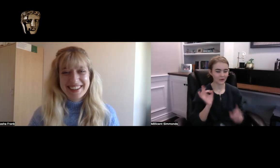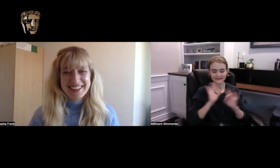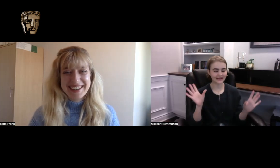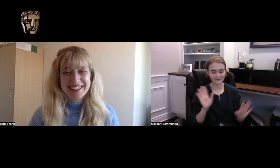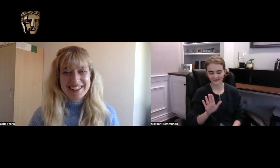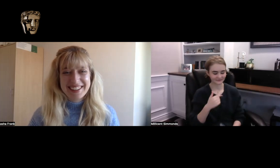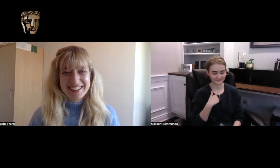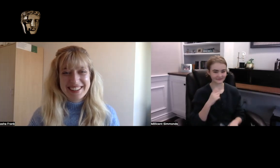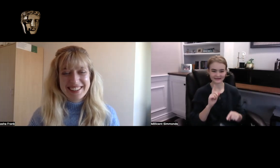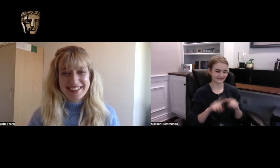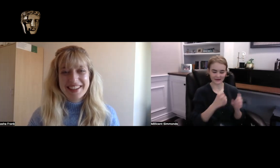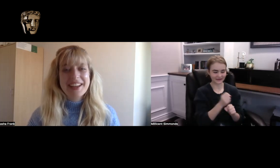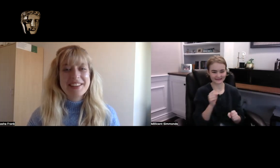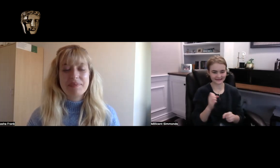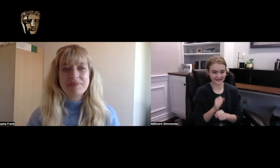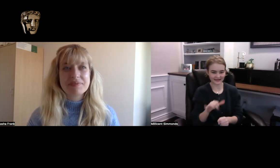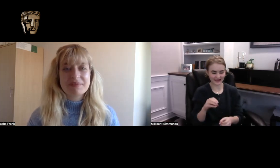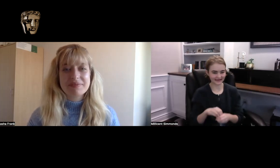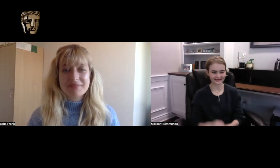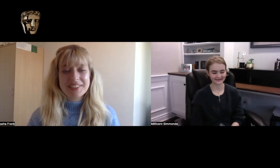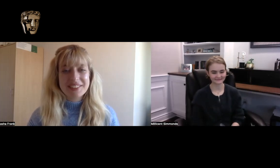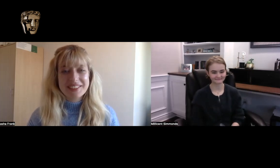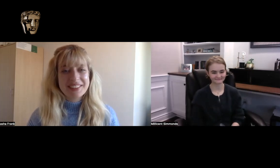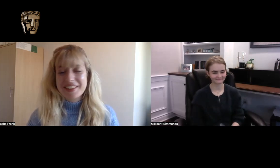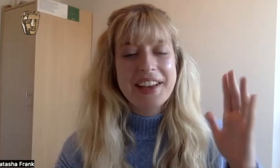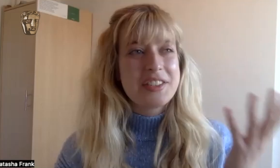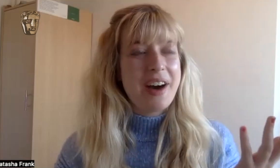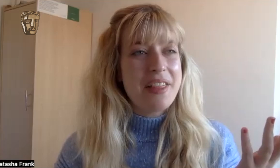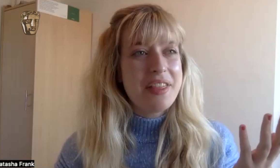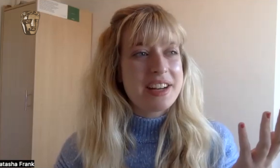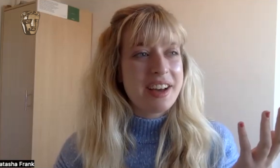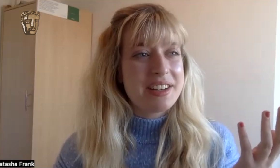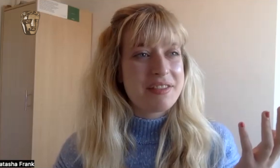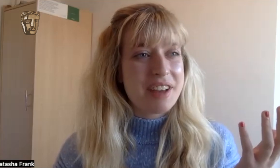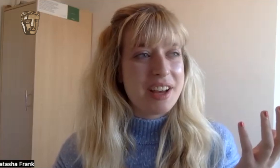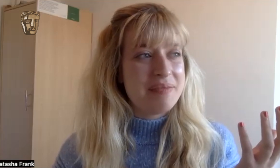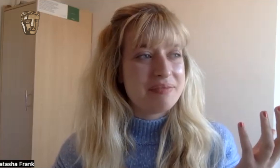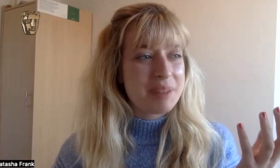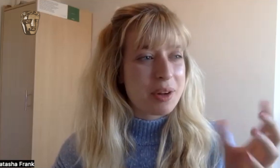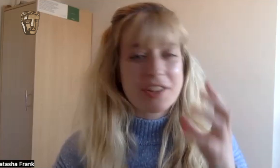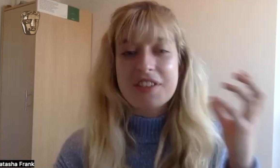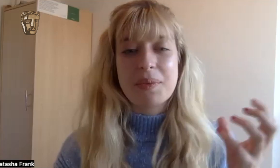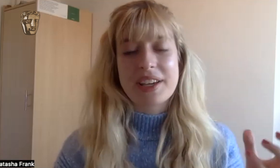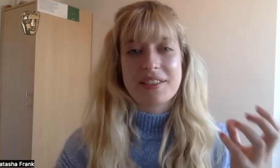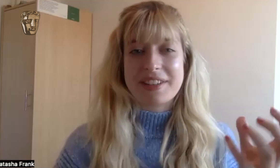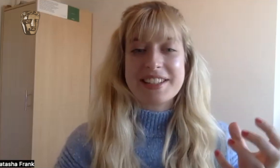oh it was terrible I yeah so other than kind of um the projects you've been working on recently